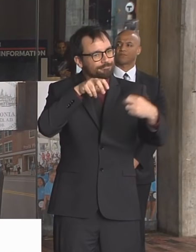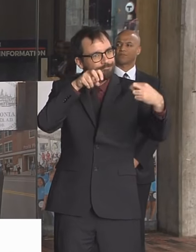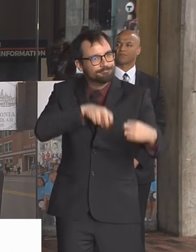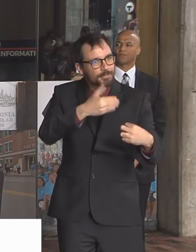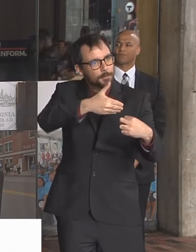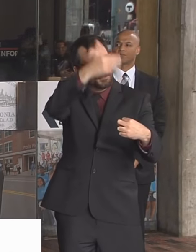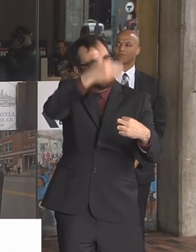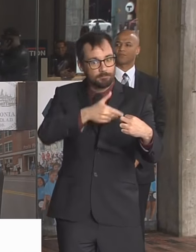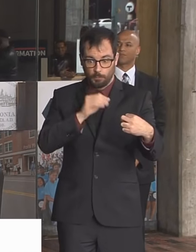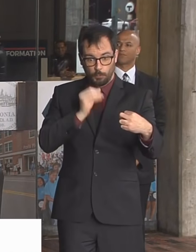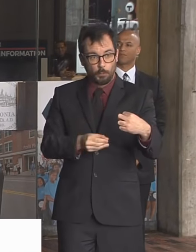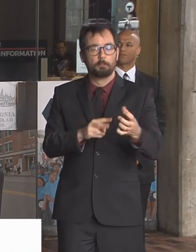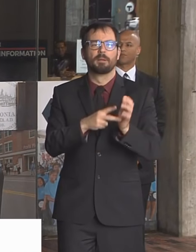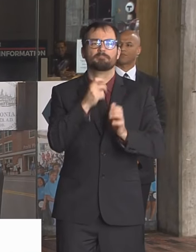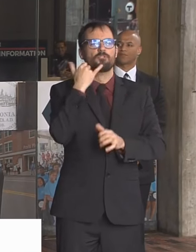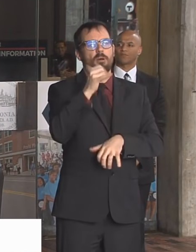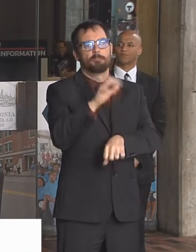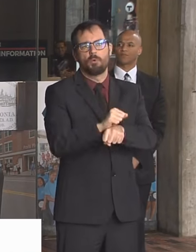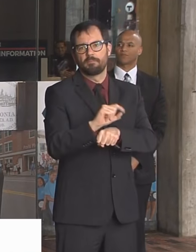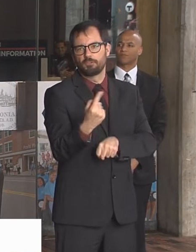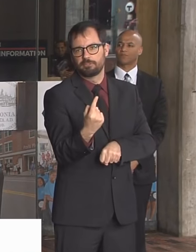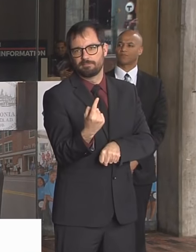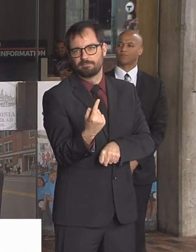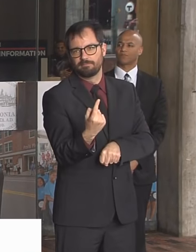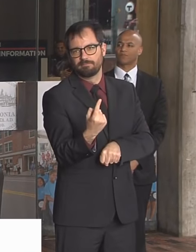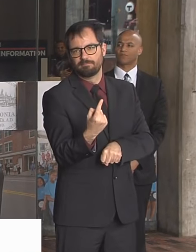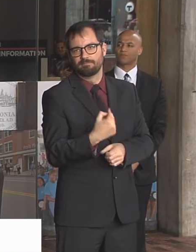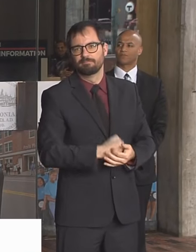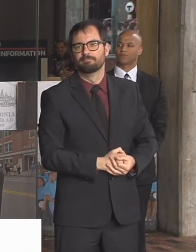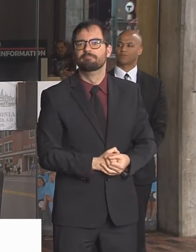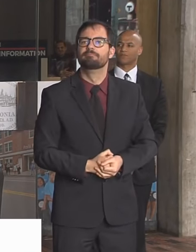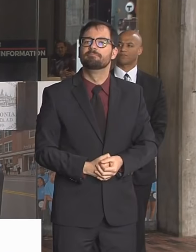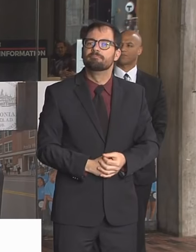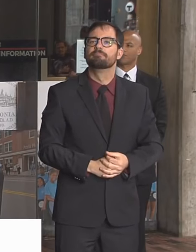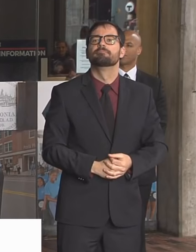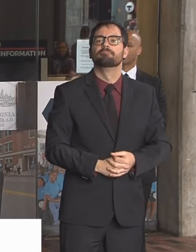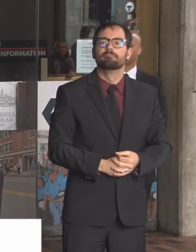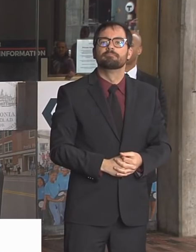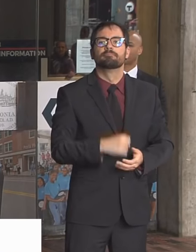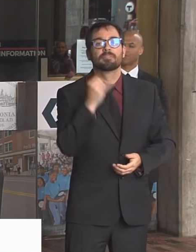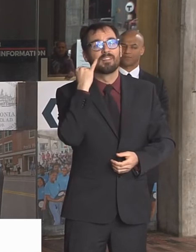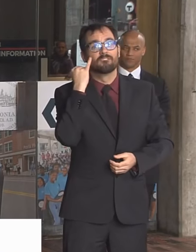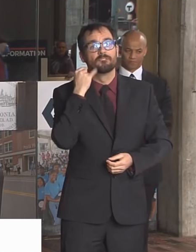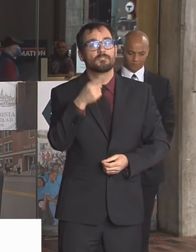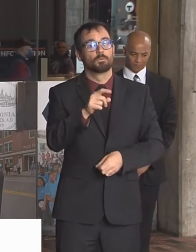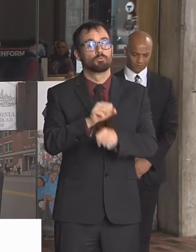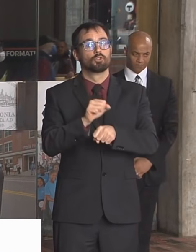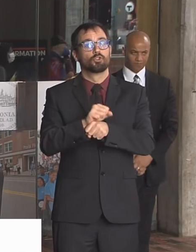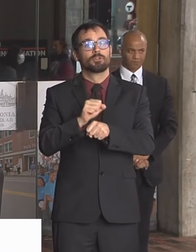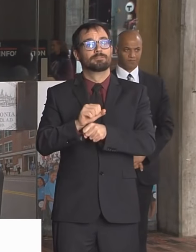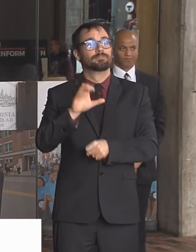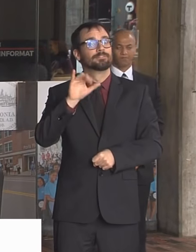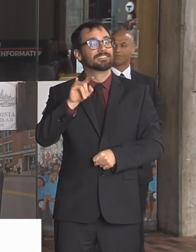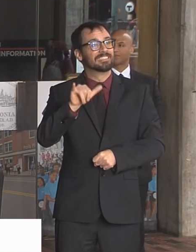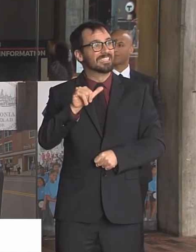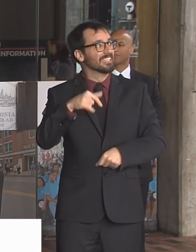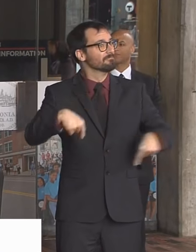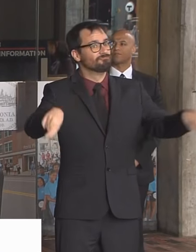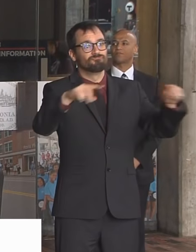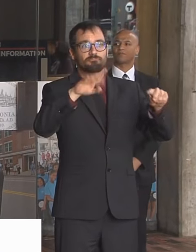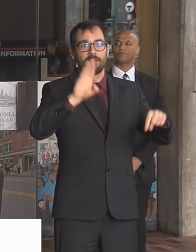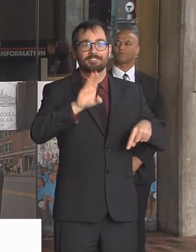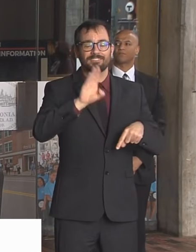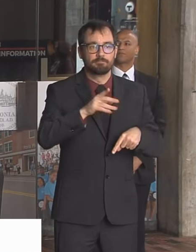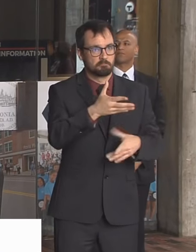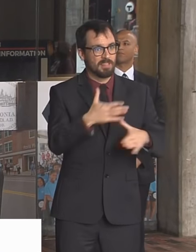you want to have, you need to call and make an appointment to have it. If you have any questions on anything that I just talked about and you're